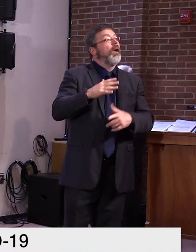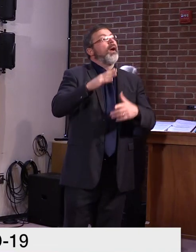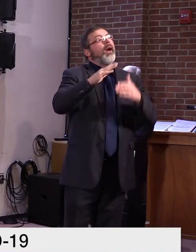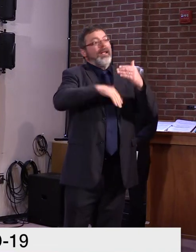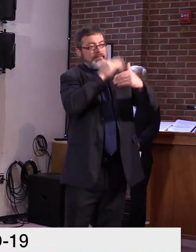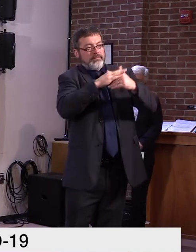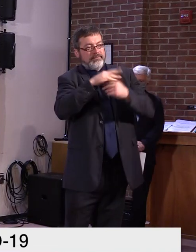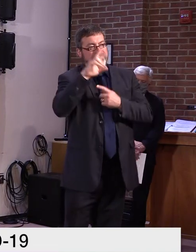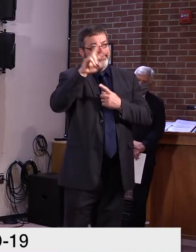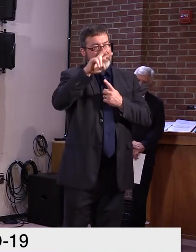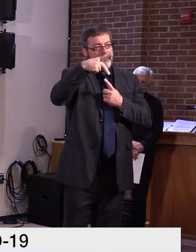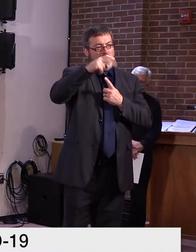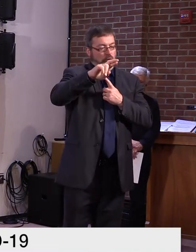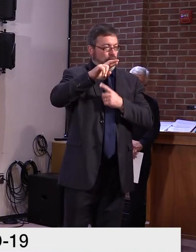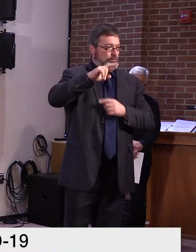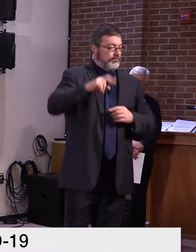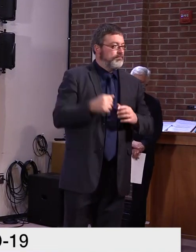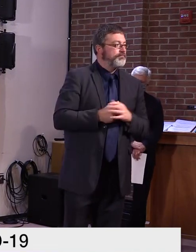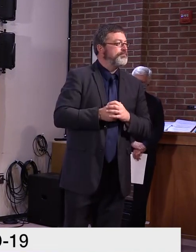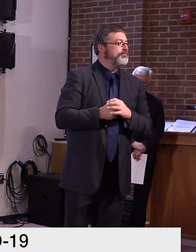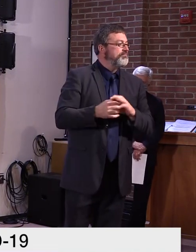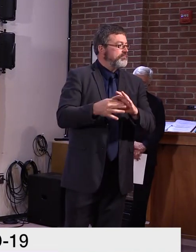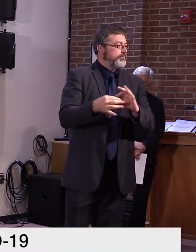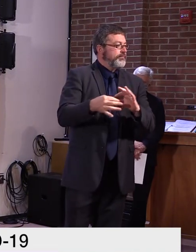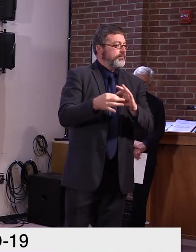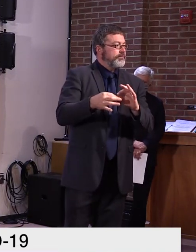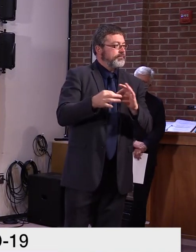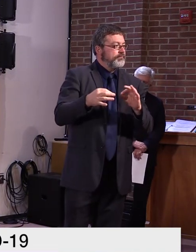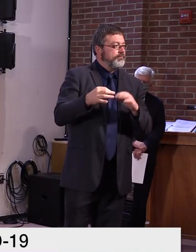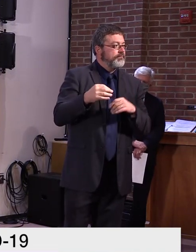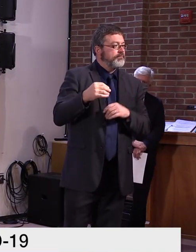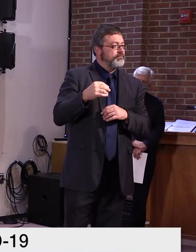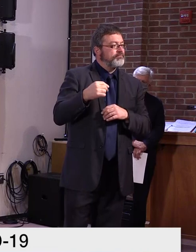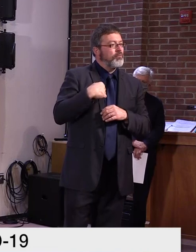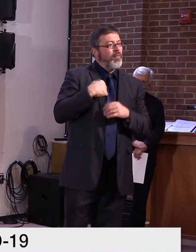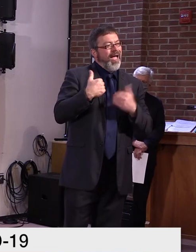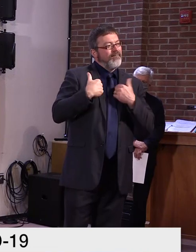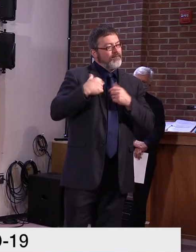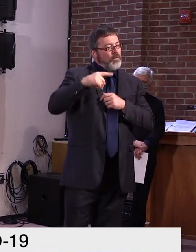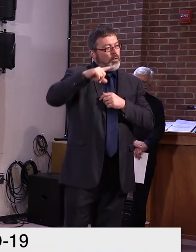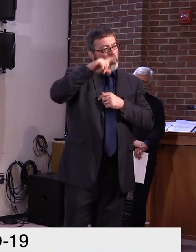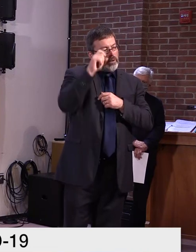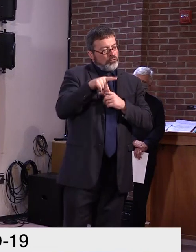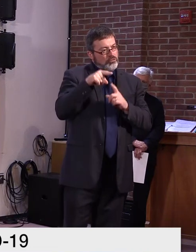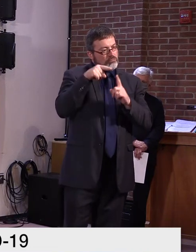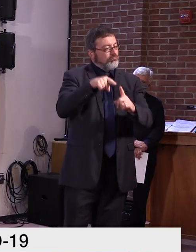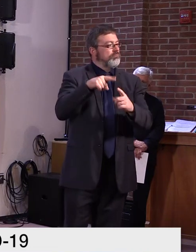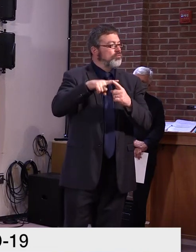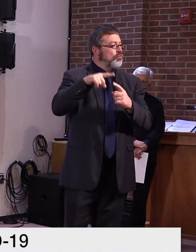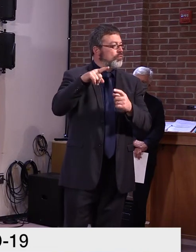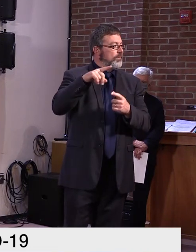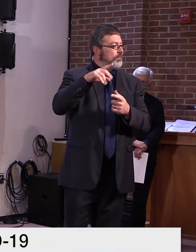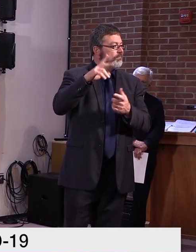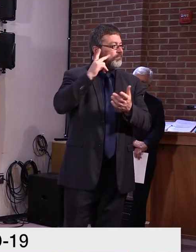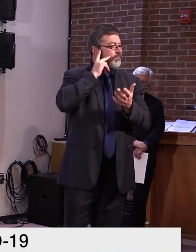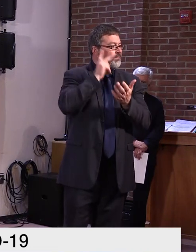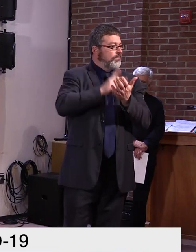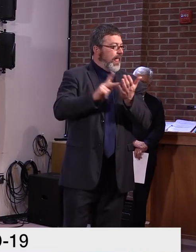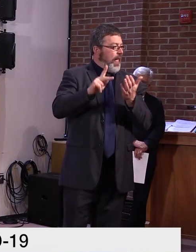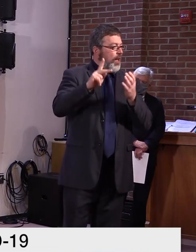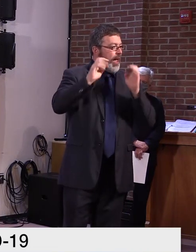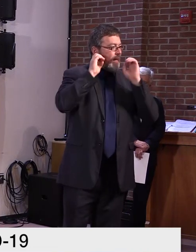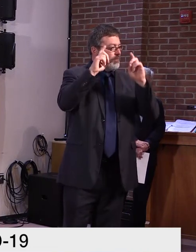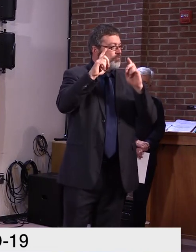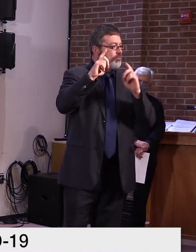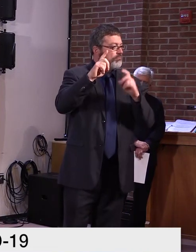Yeah. Uh, Secretary French, I'm hoping you can give us a little debrief on your conversation with superintendents on Thursday,